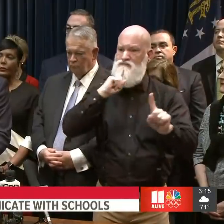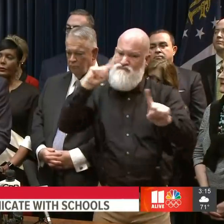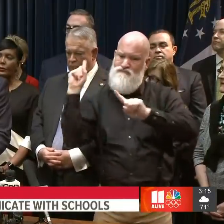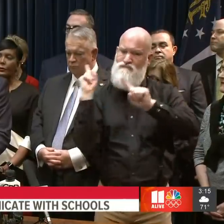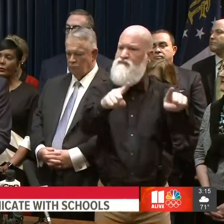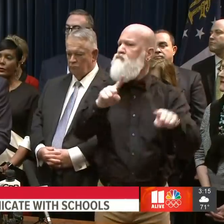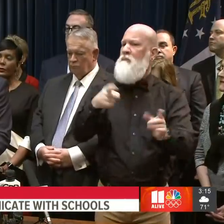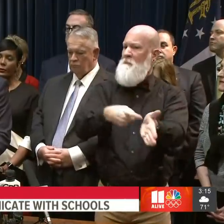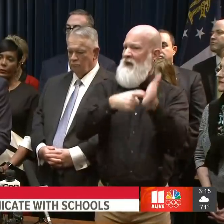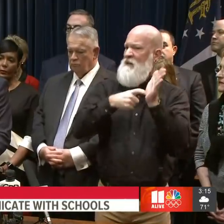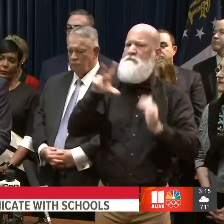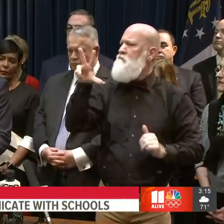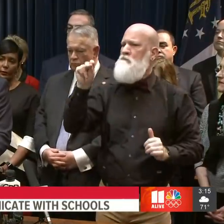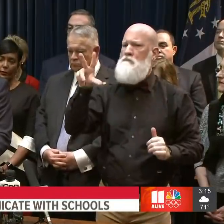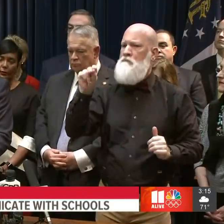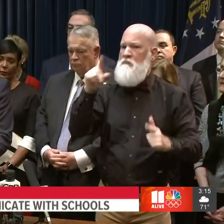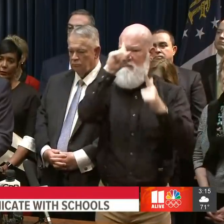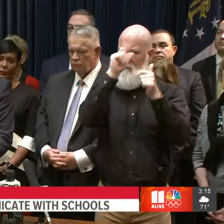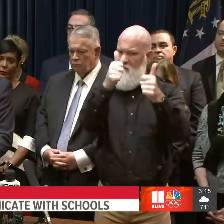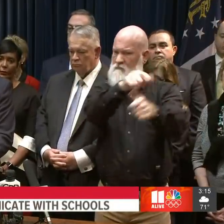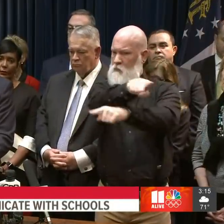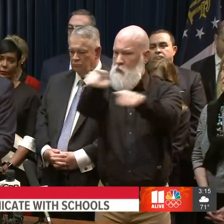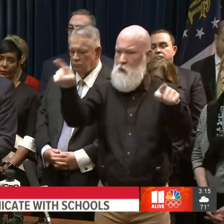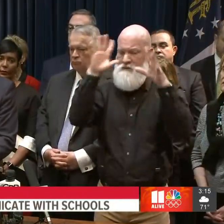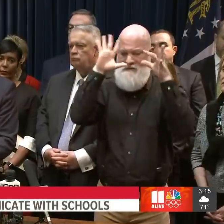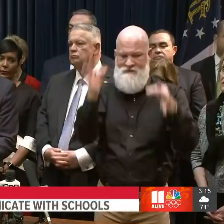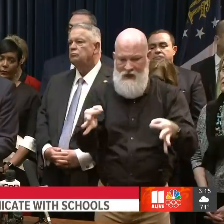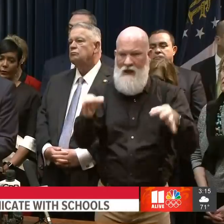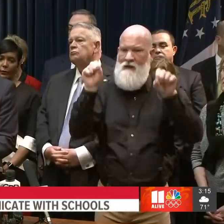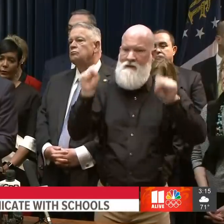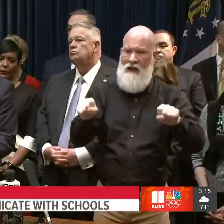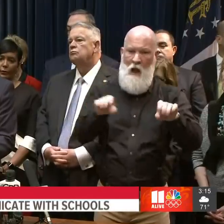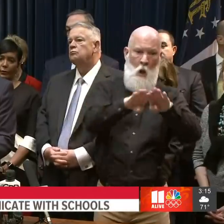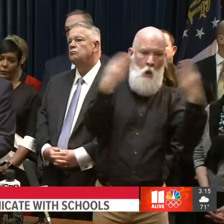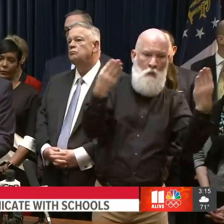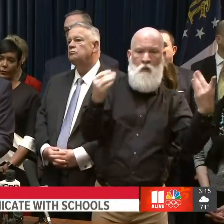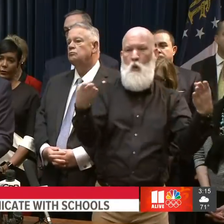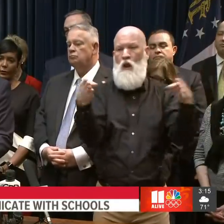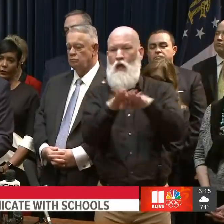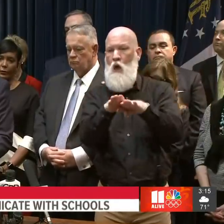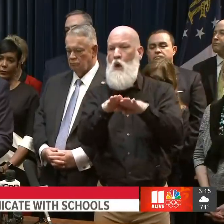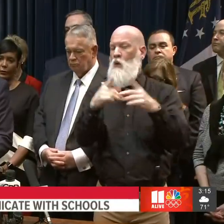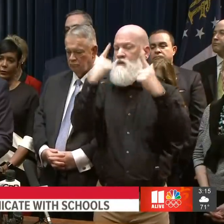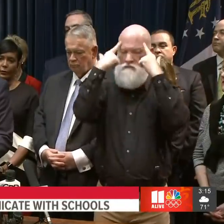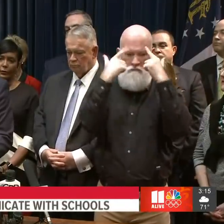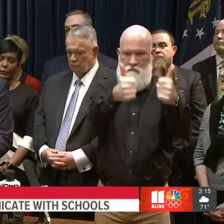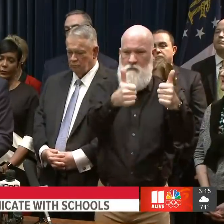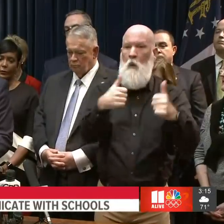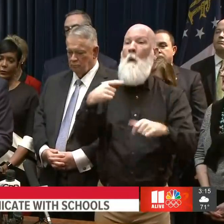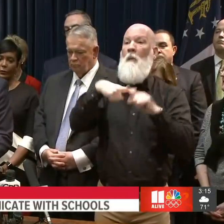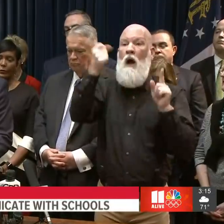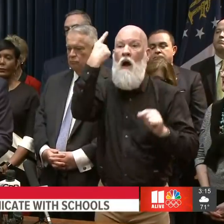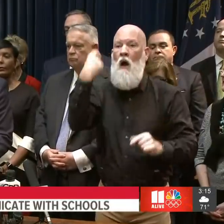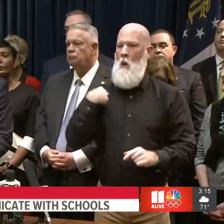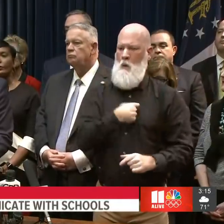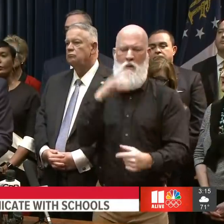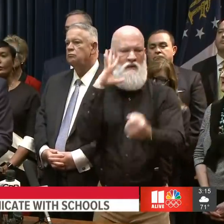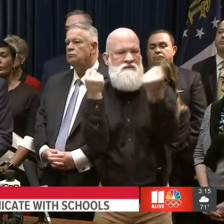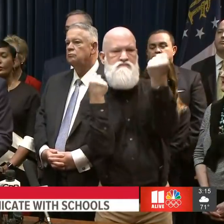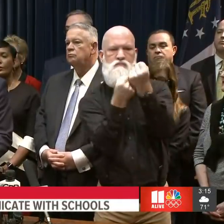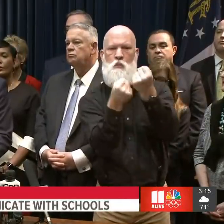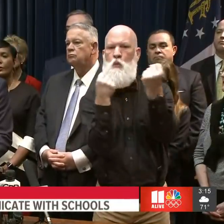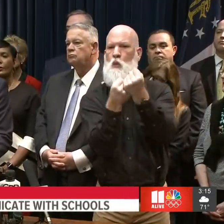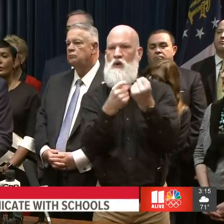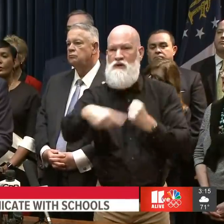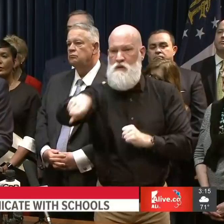Regardless of whether you stay open or decide to close, we will support that decision. At this time, I'm